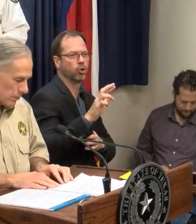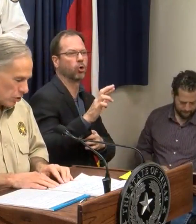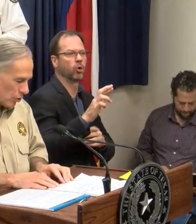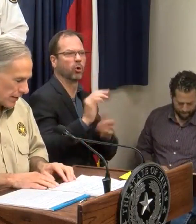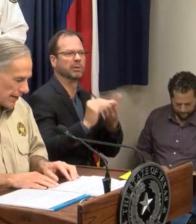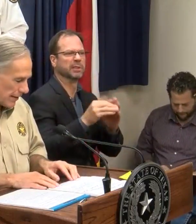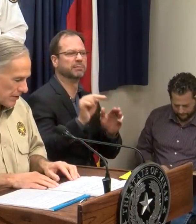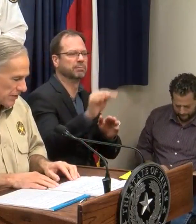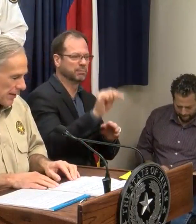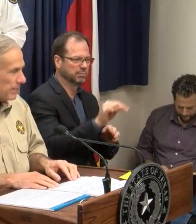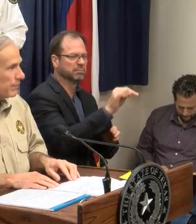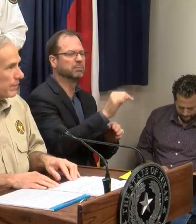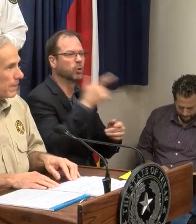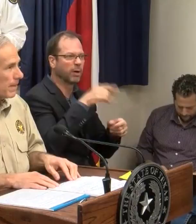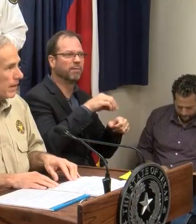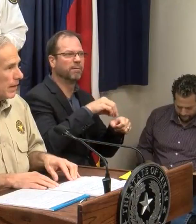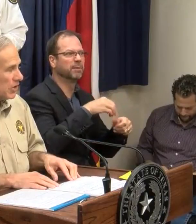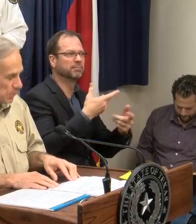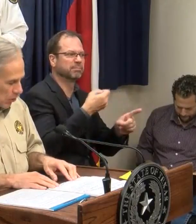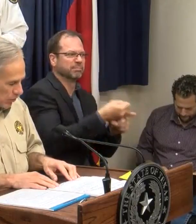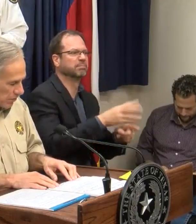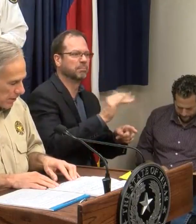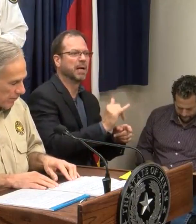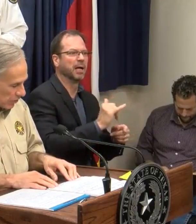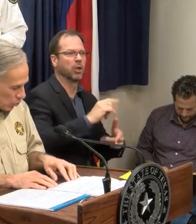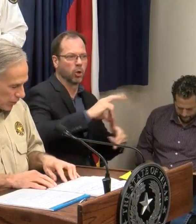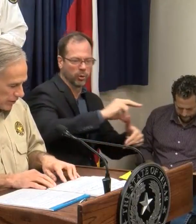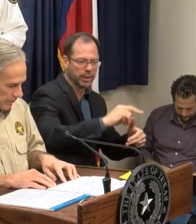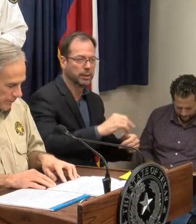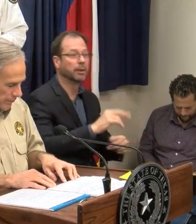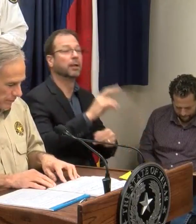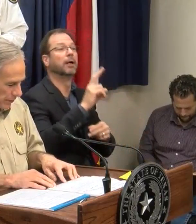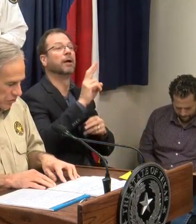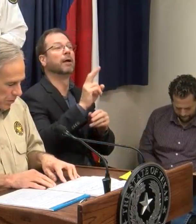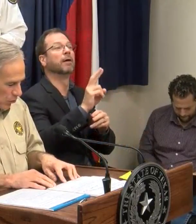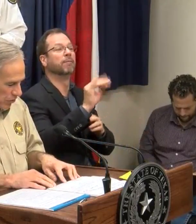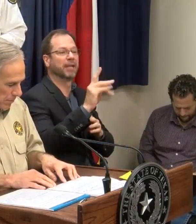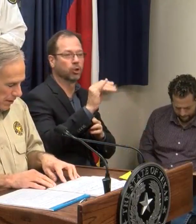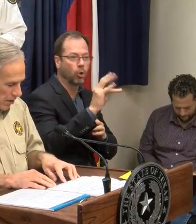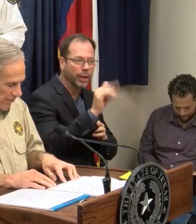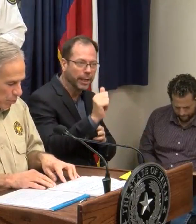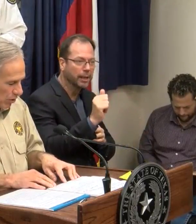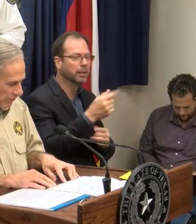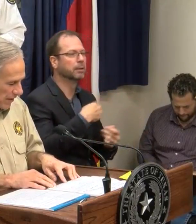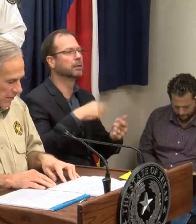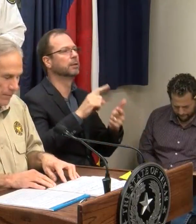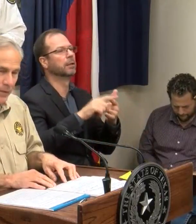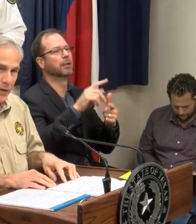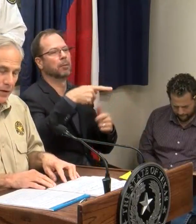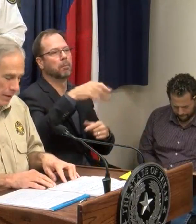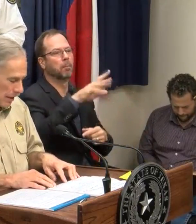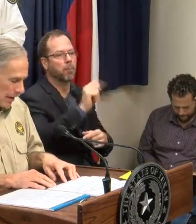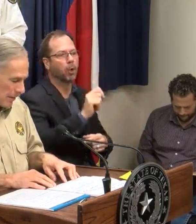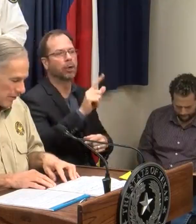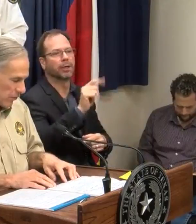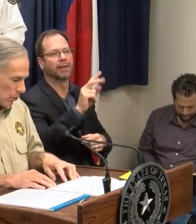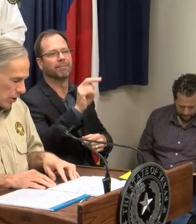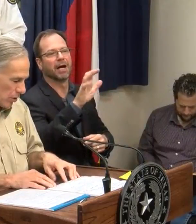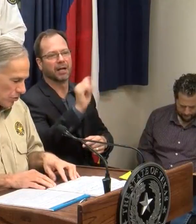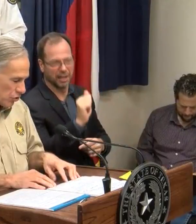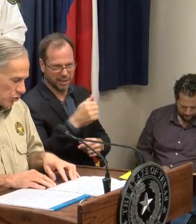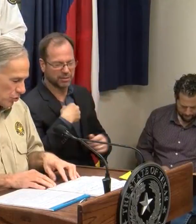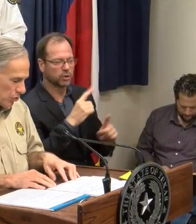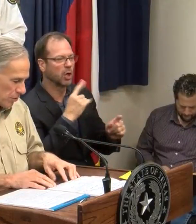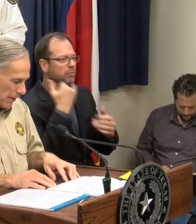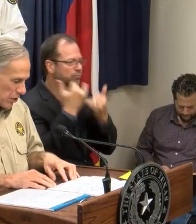the hurricane last night. I spoke with the mayor of Victoria and spoke with the mayor of Port Lavaca. I made phone